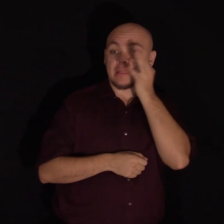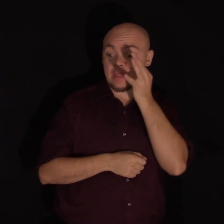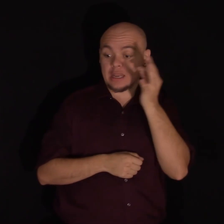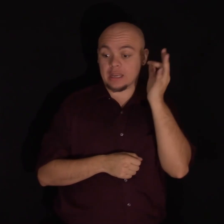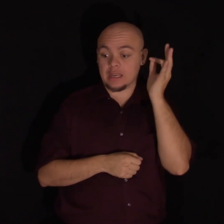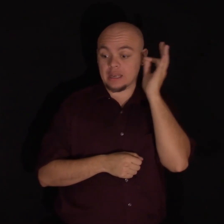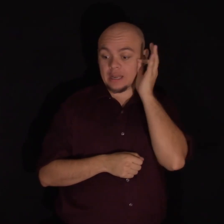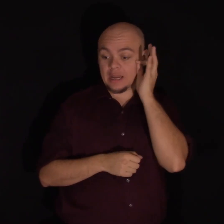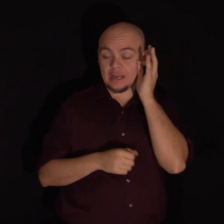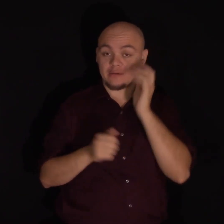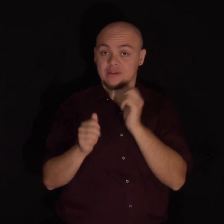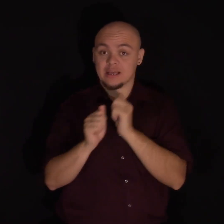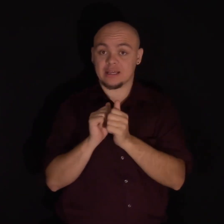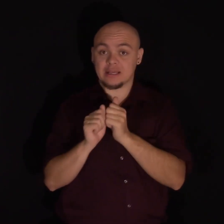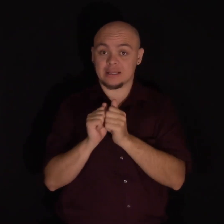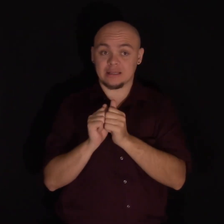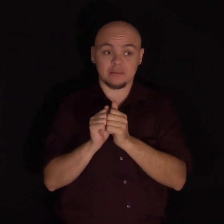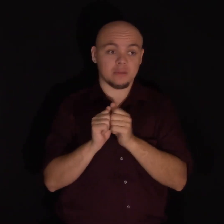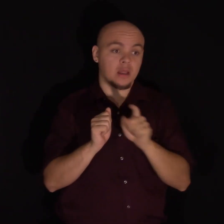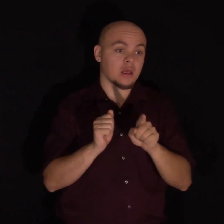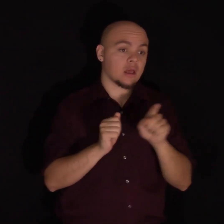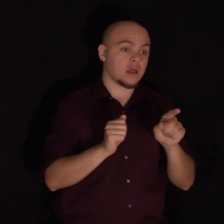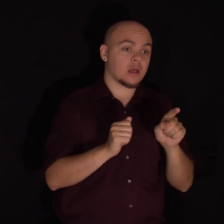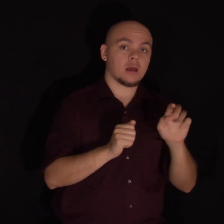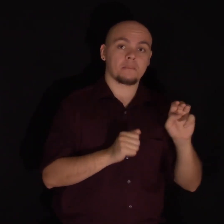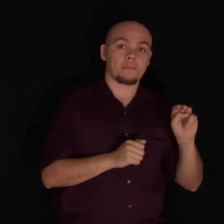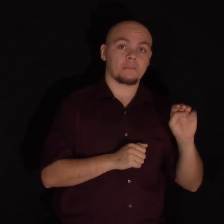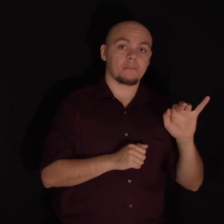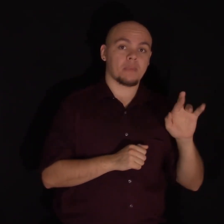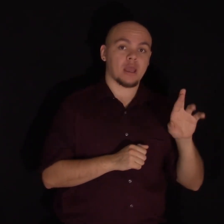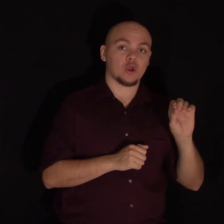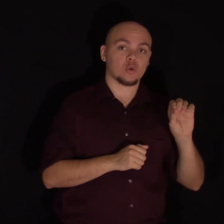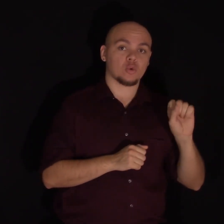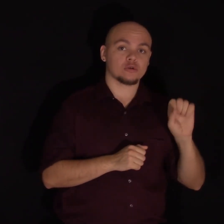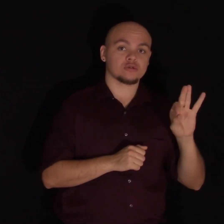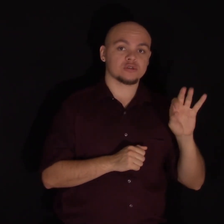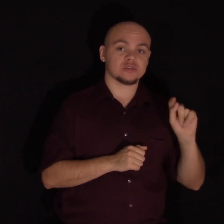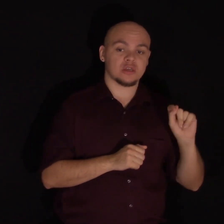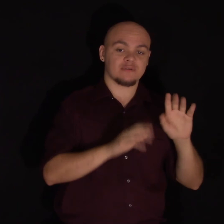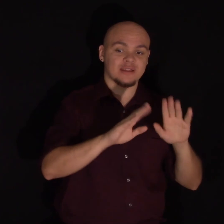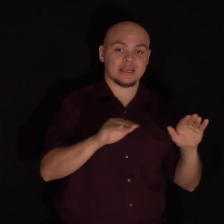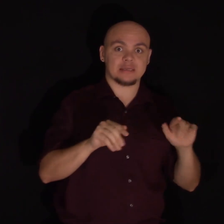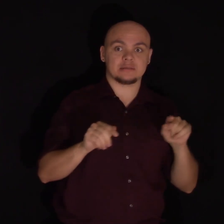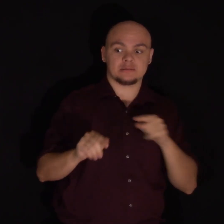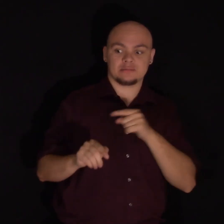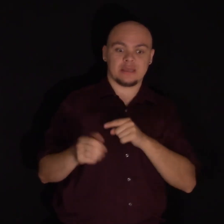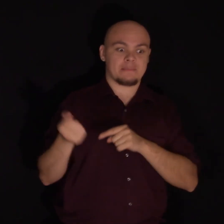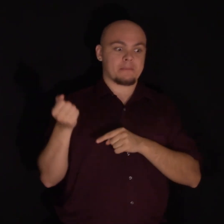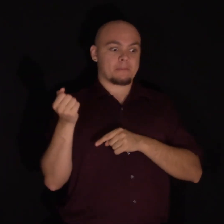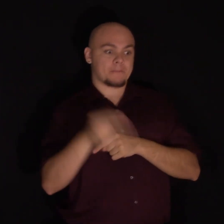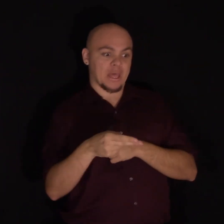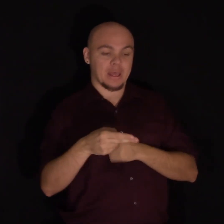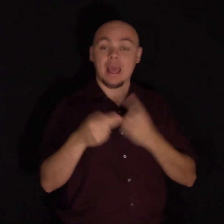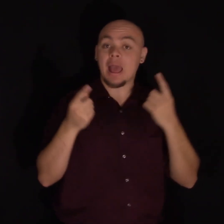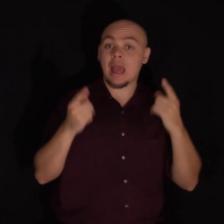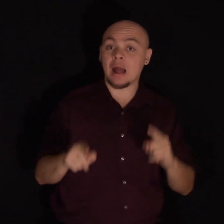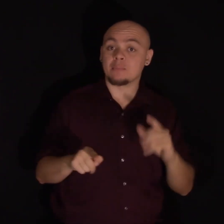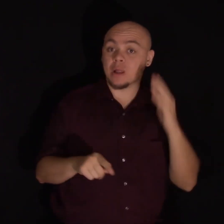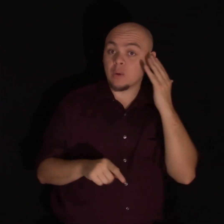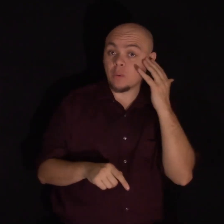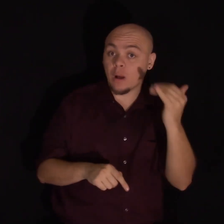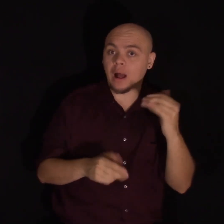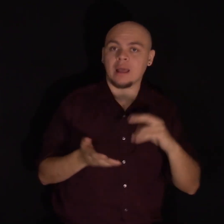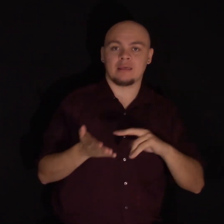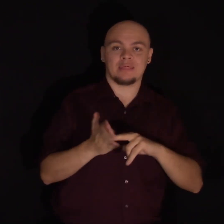outdid the Microsoft kids. This happened because the meaning